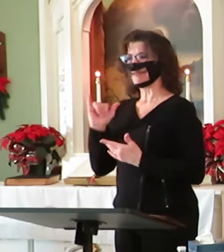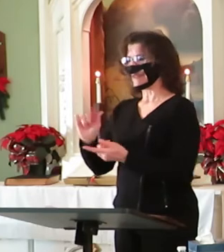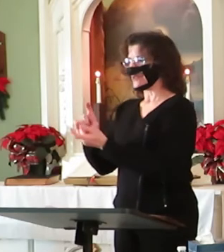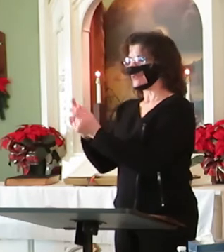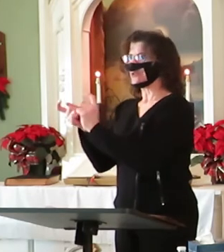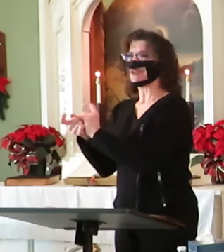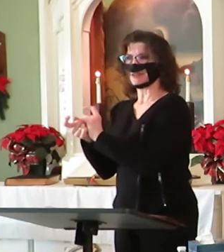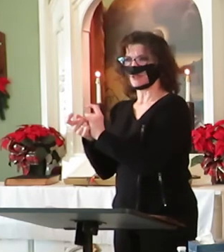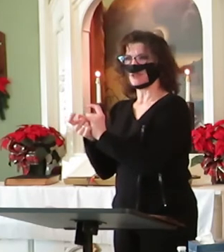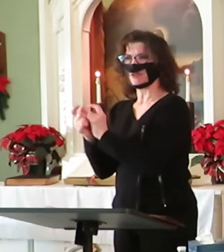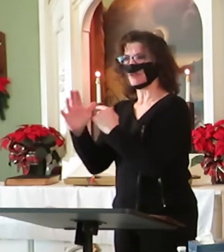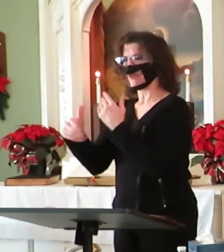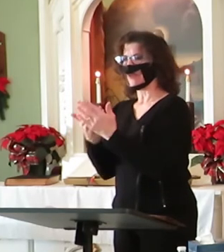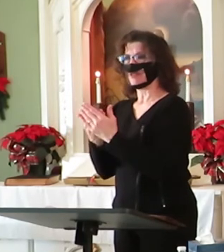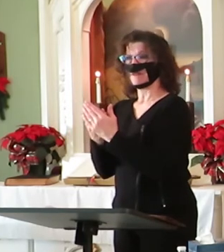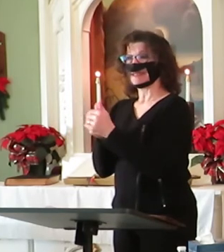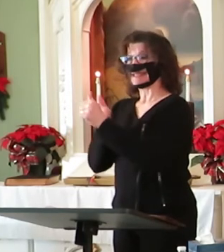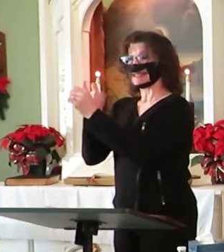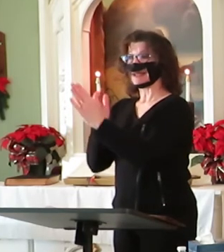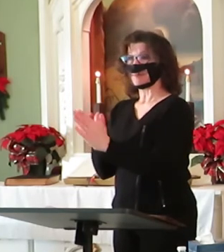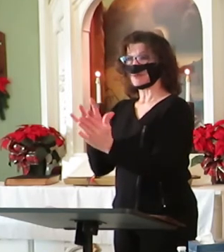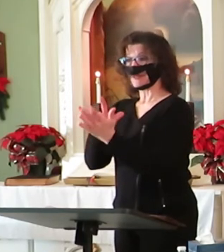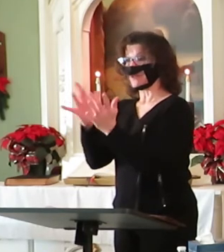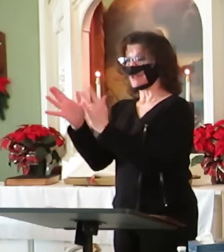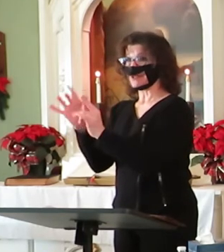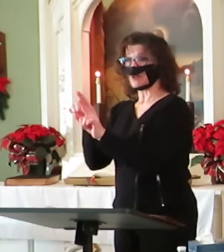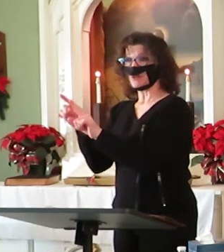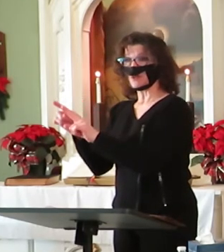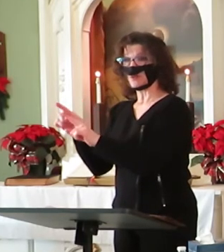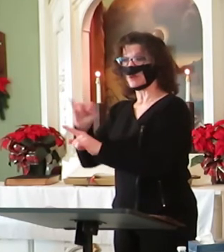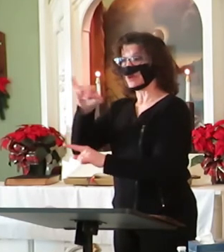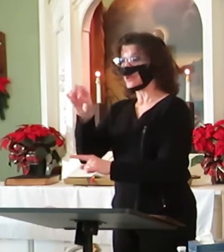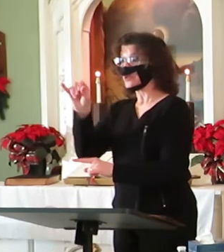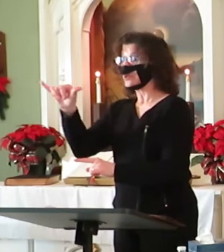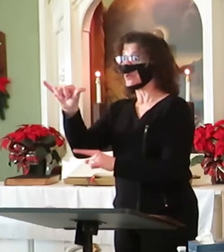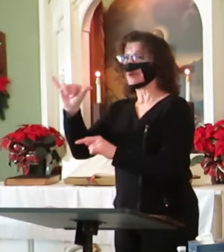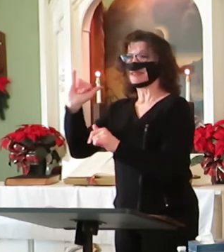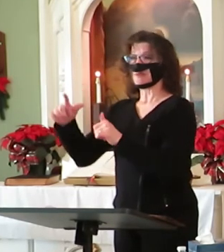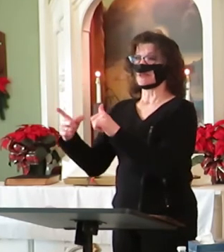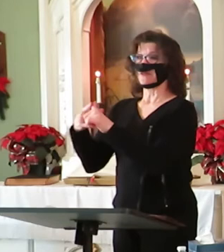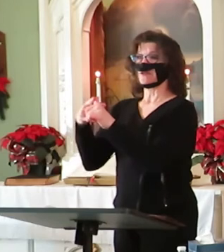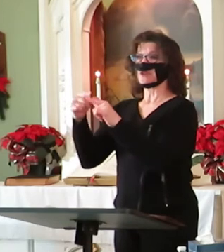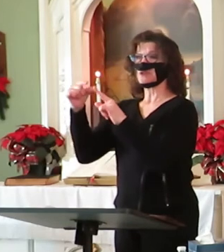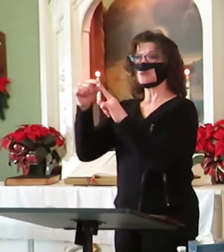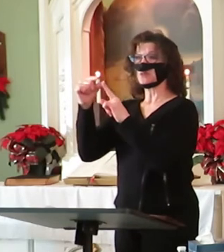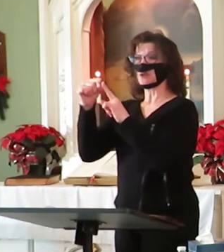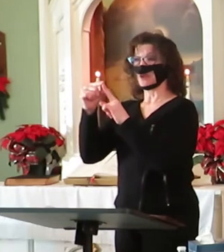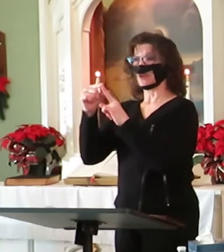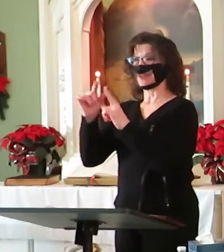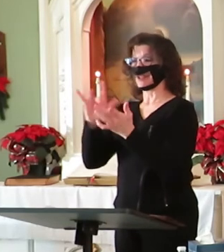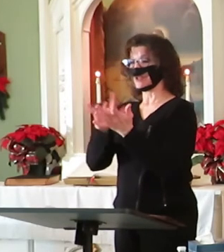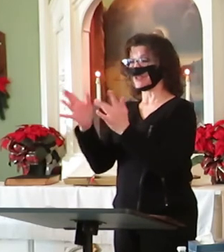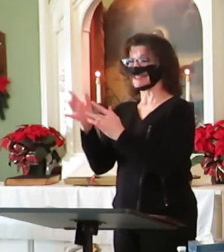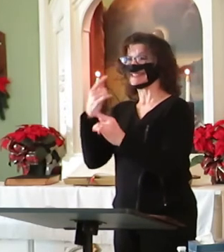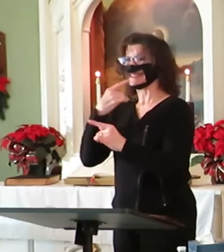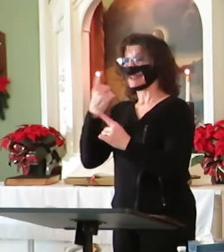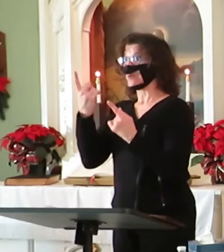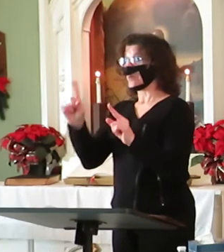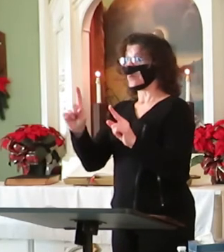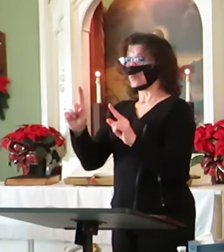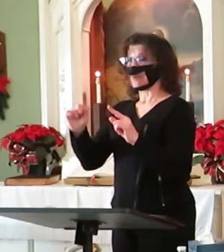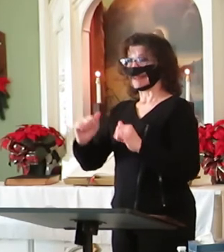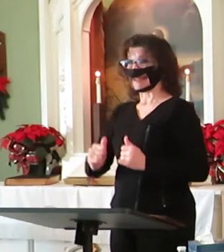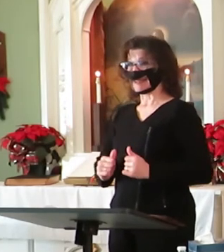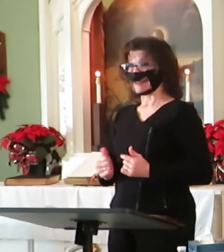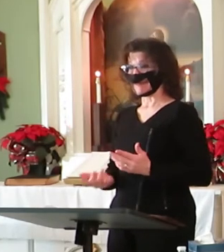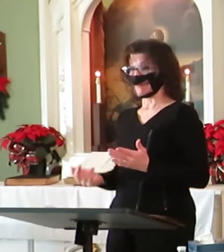and knit them together. Joy was the first word Jesus spoke when he emerged from the tomb. And joy is